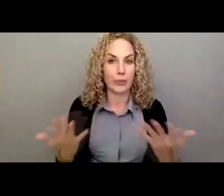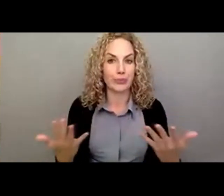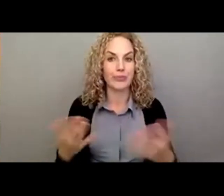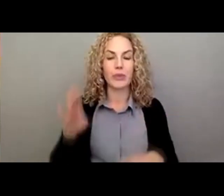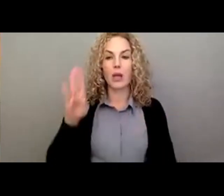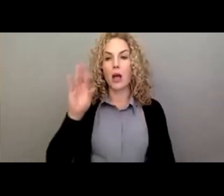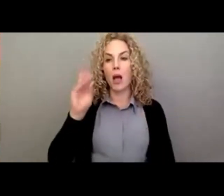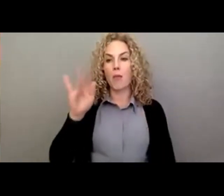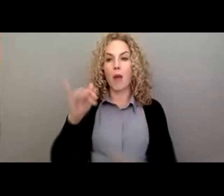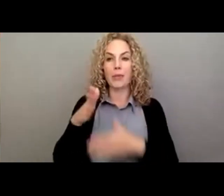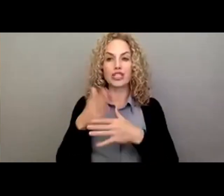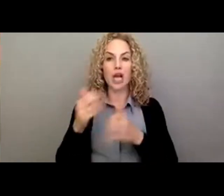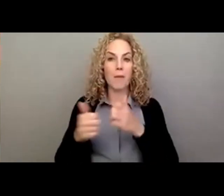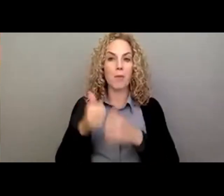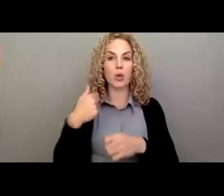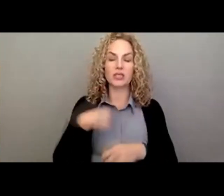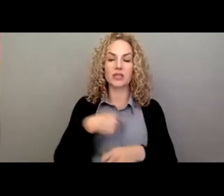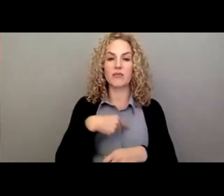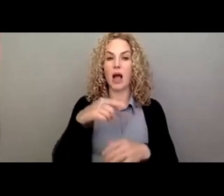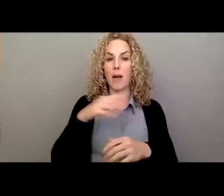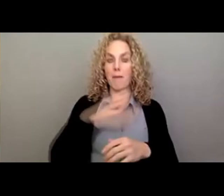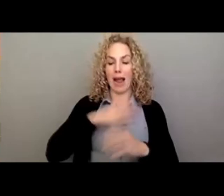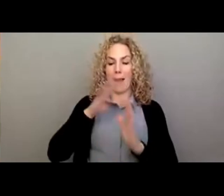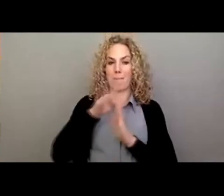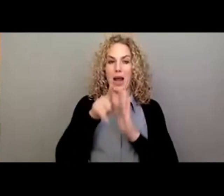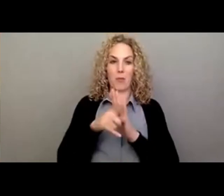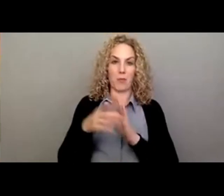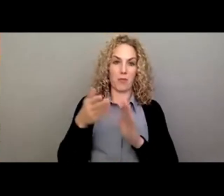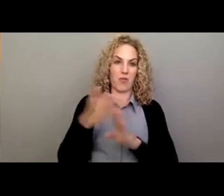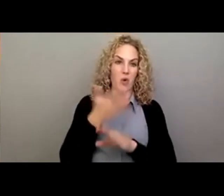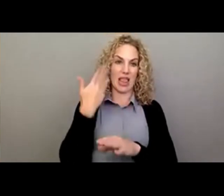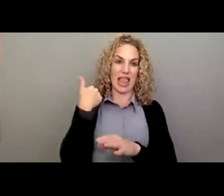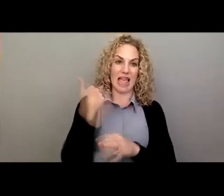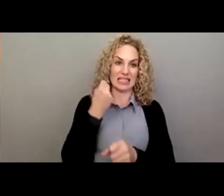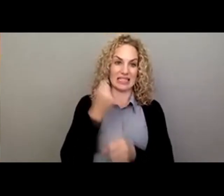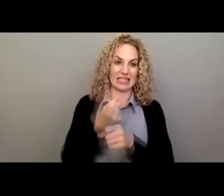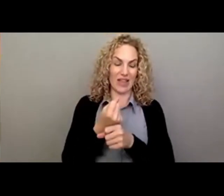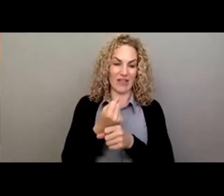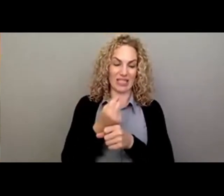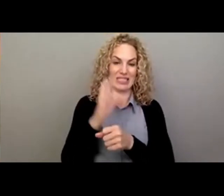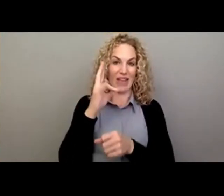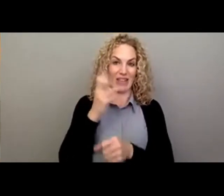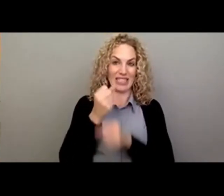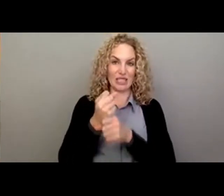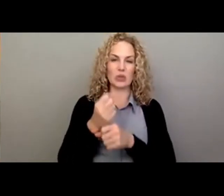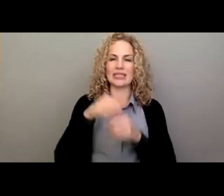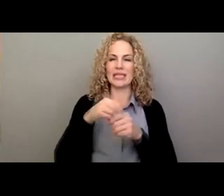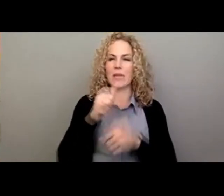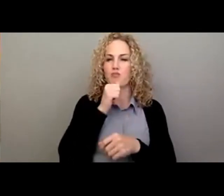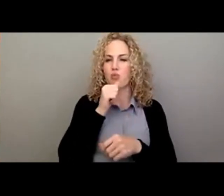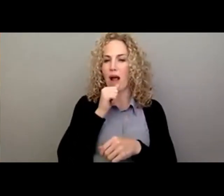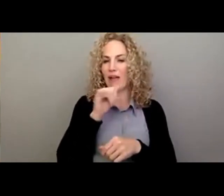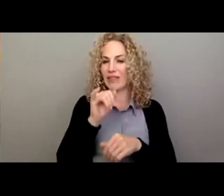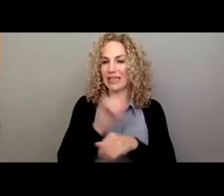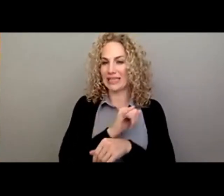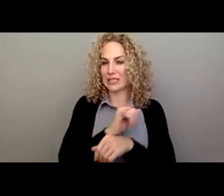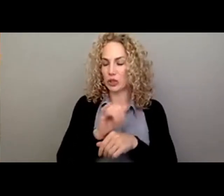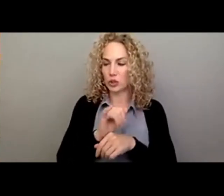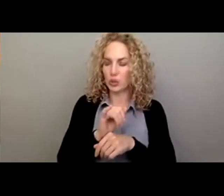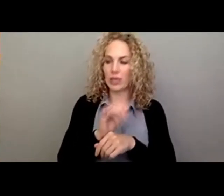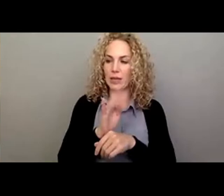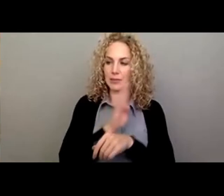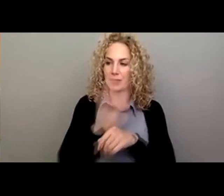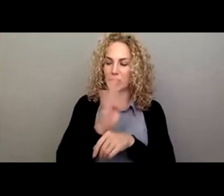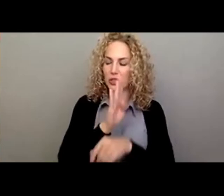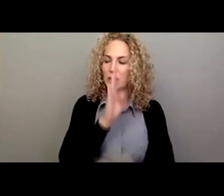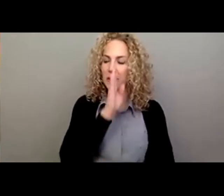Bobby shared, most of my background before the last seven years was in private industry. And when I came to